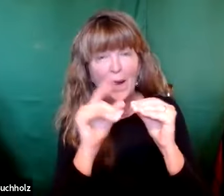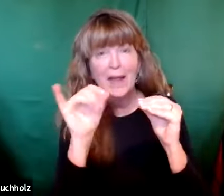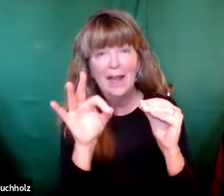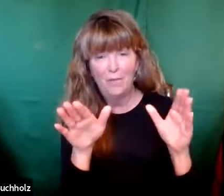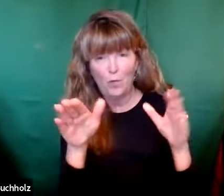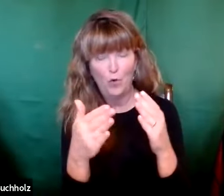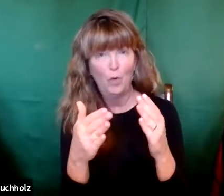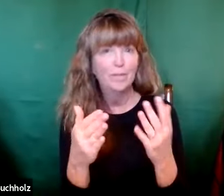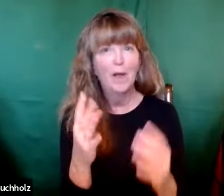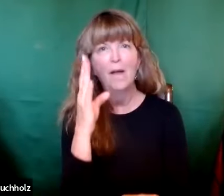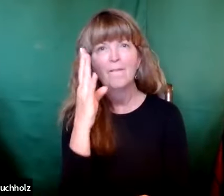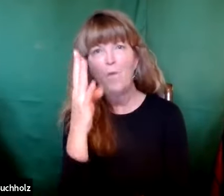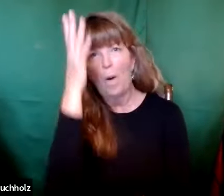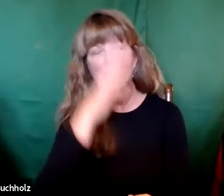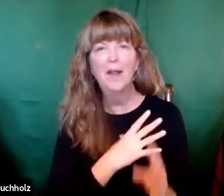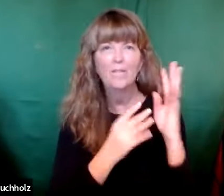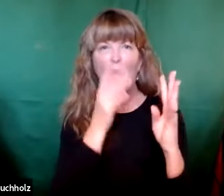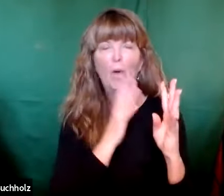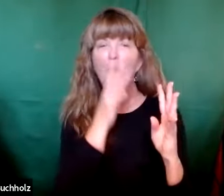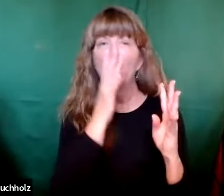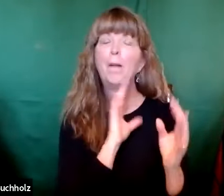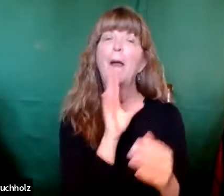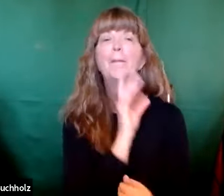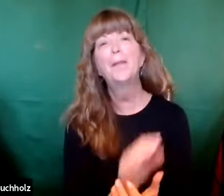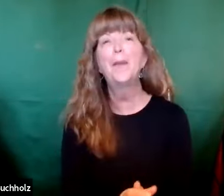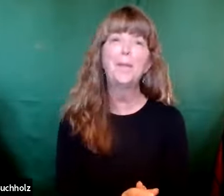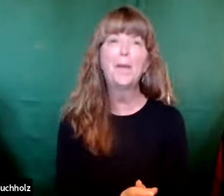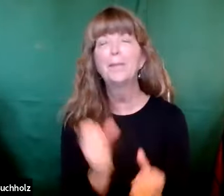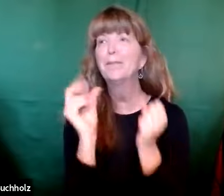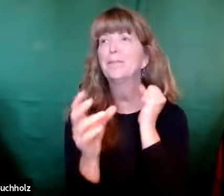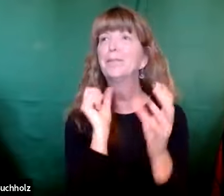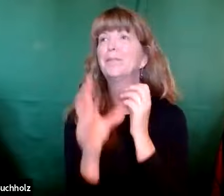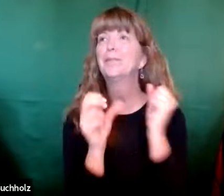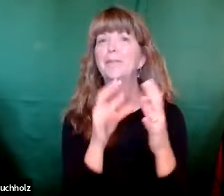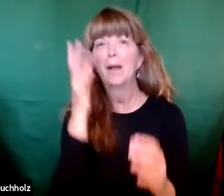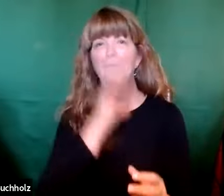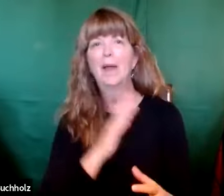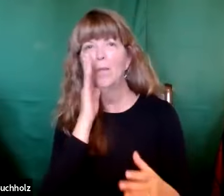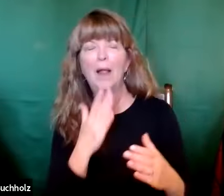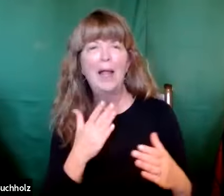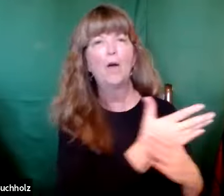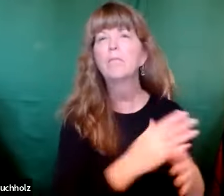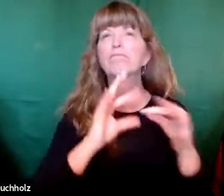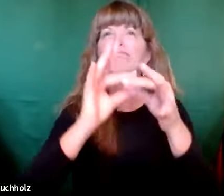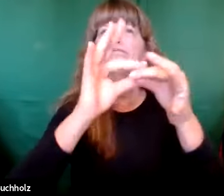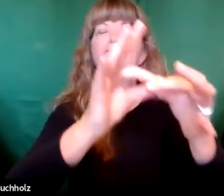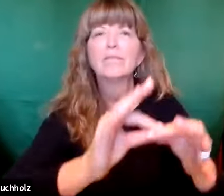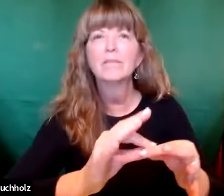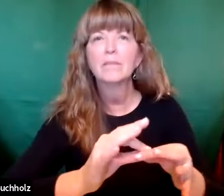In fact, they tend to interrupt women three times more than